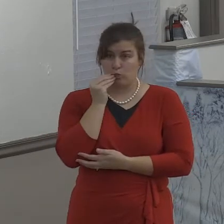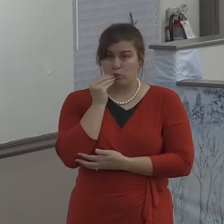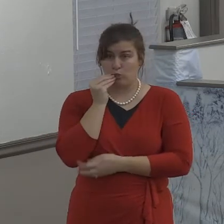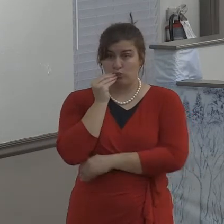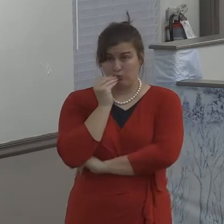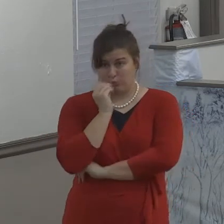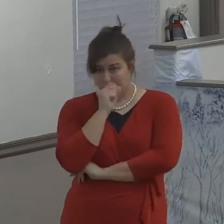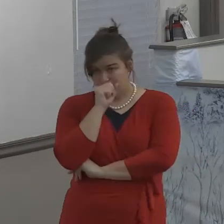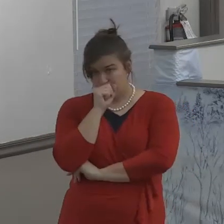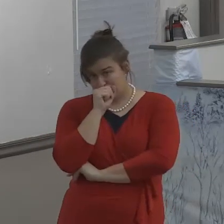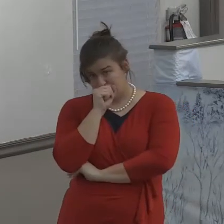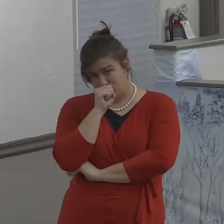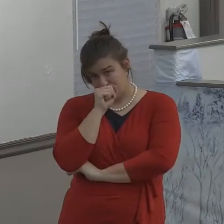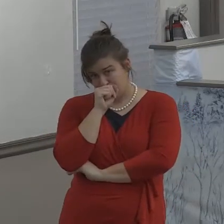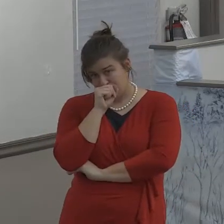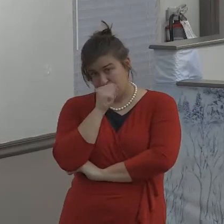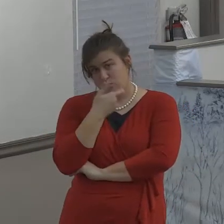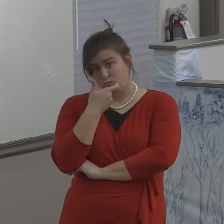to one another.